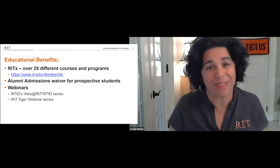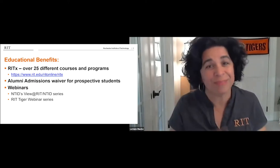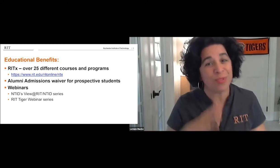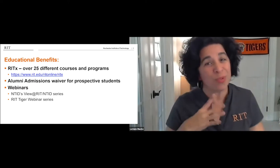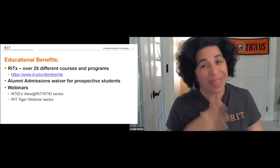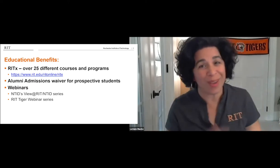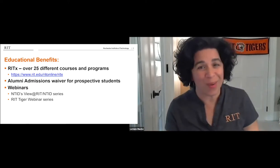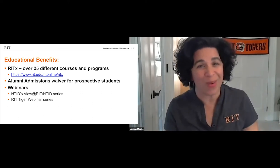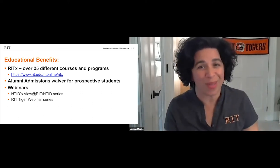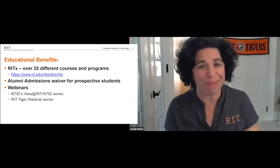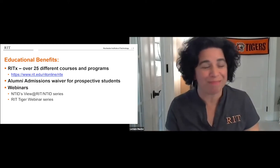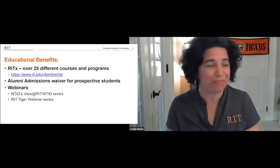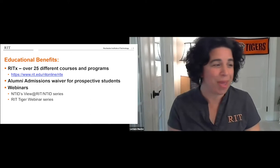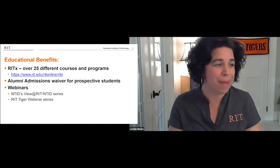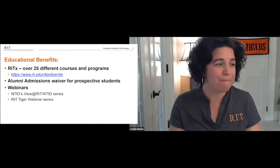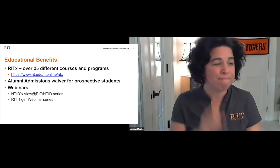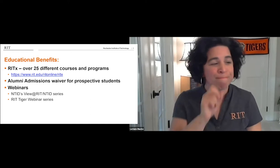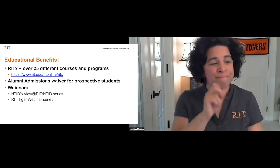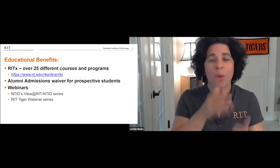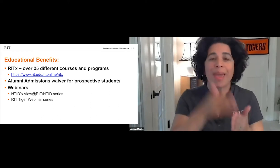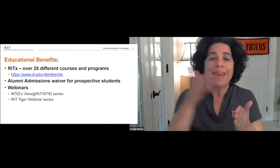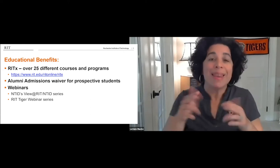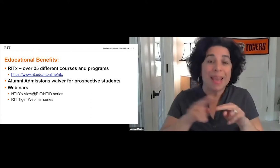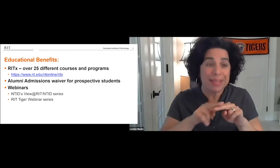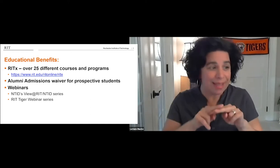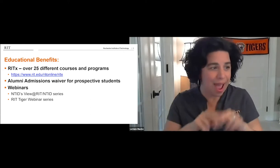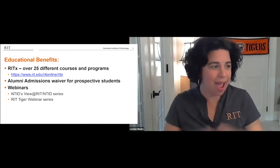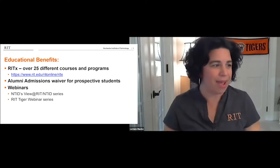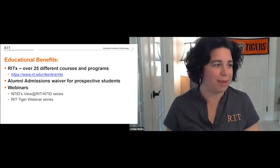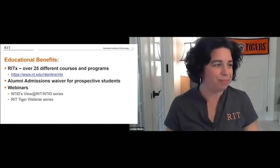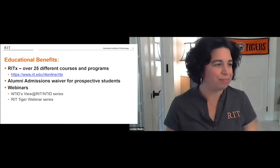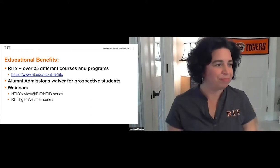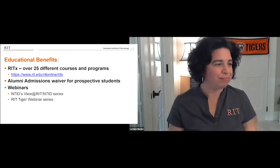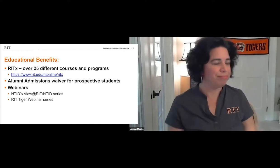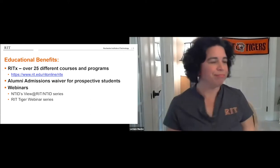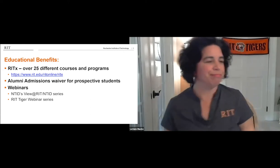any type of topic you can think of. It's pretty cool. All right. Next slide, please.